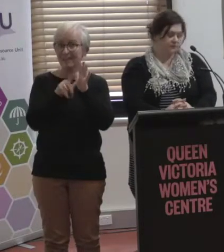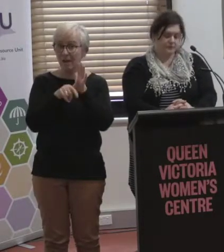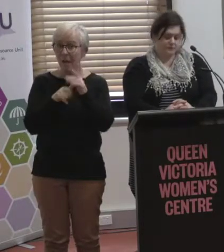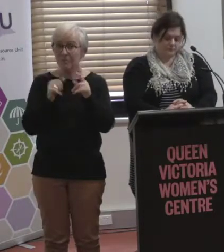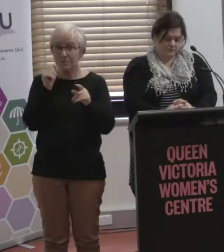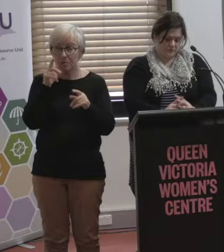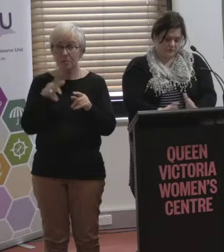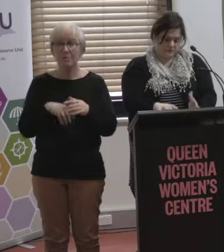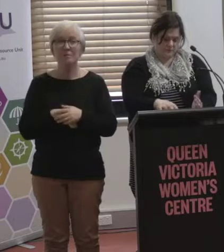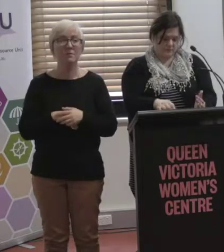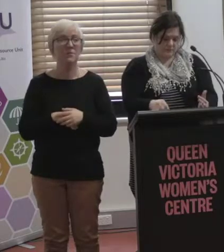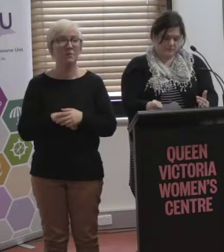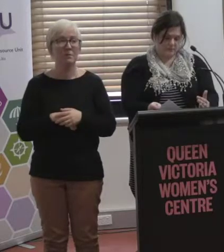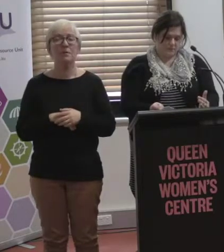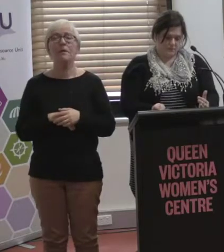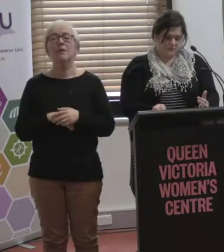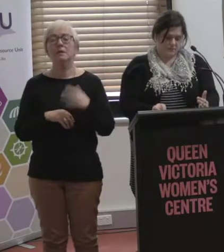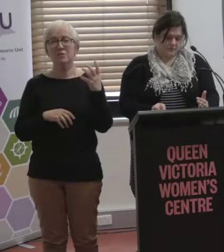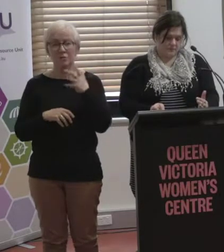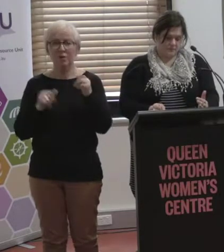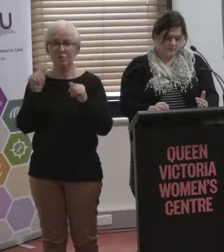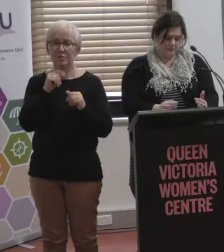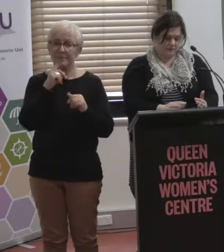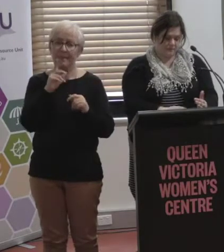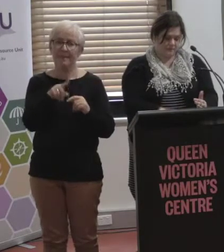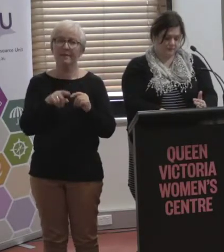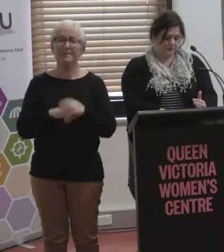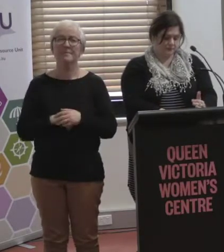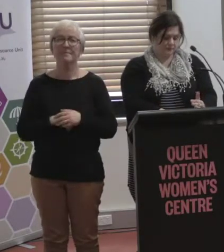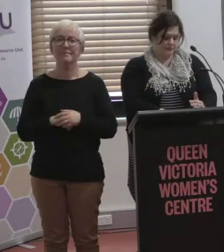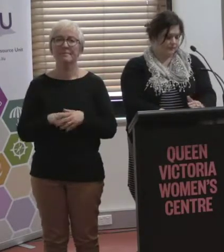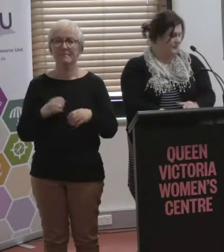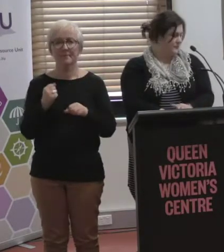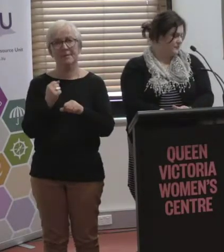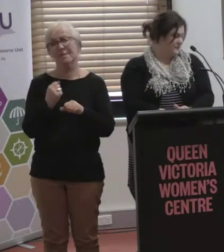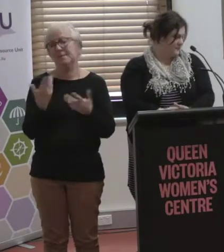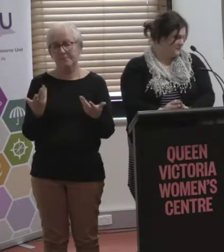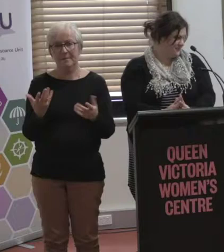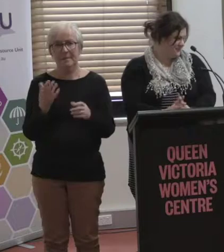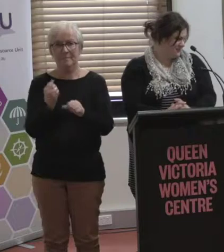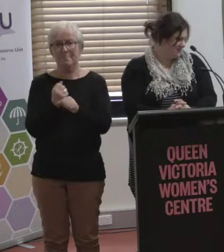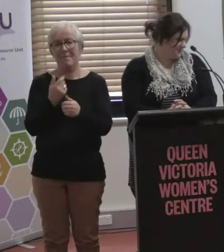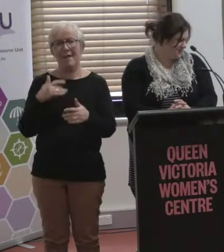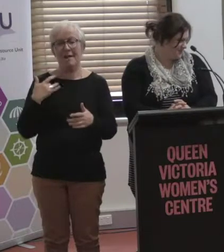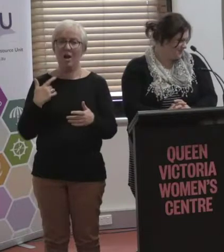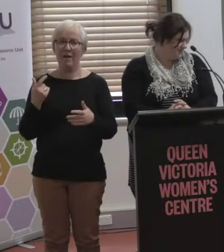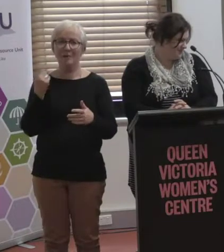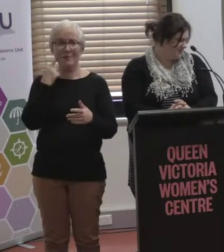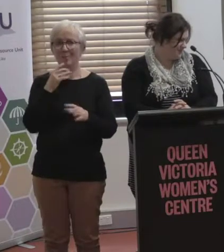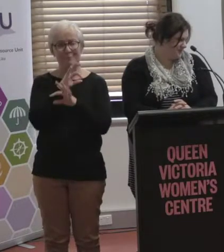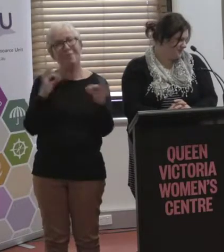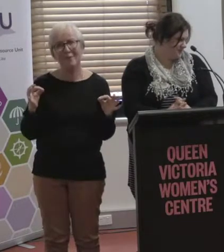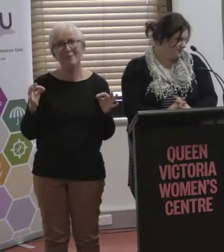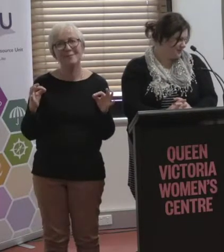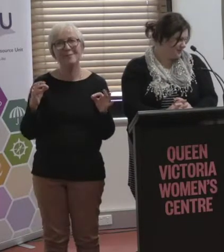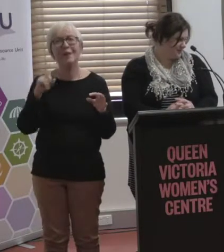And I'm sorry, I should have probably mentioned that. So, you know, just to make life simpler, not in my opinion, but there